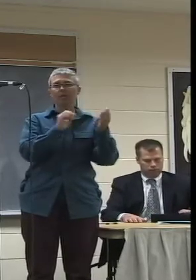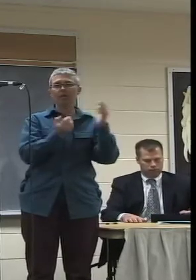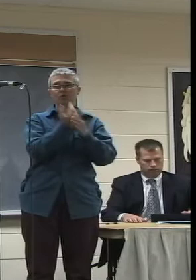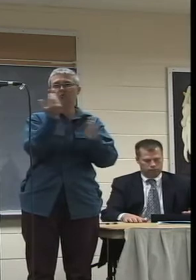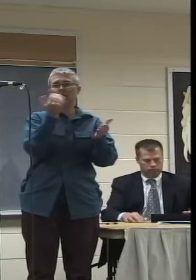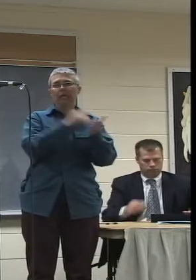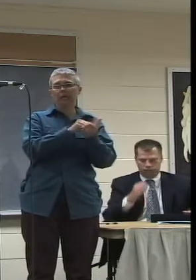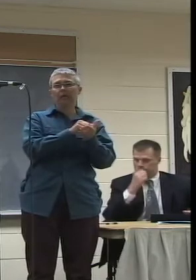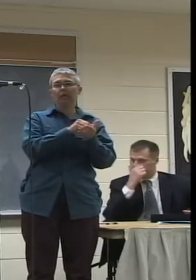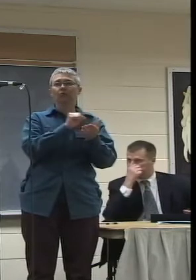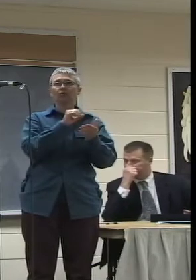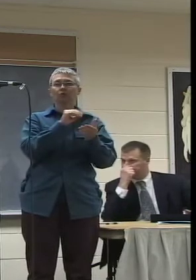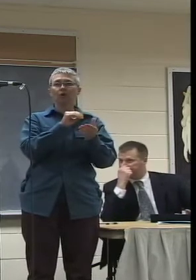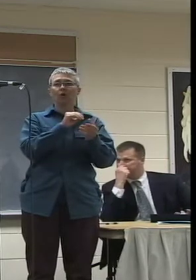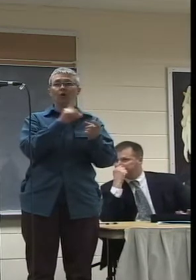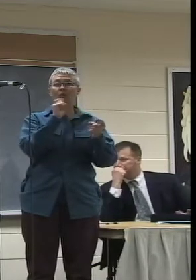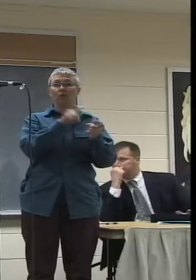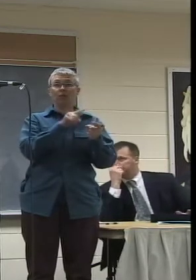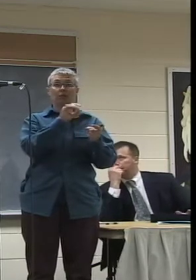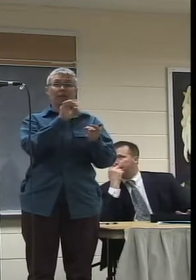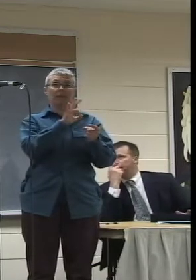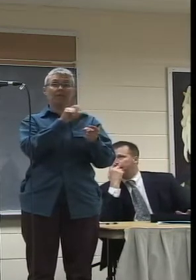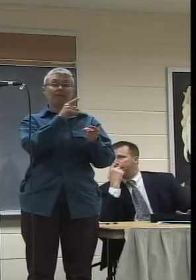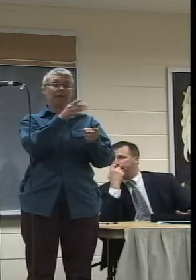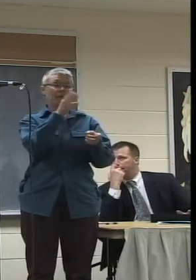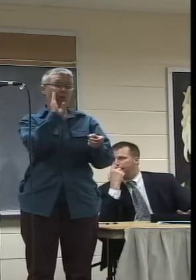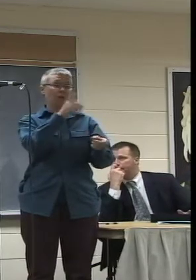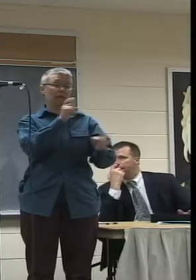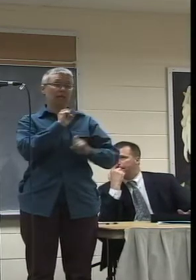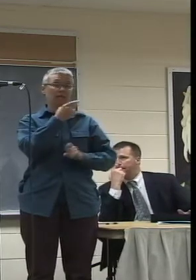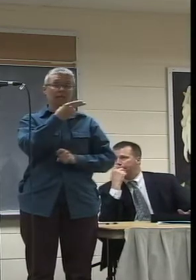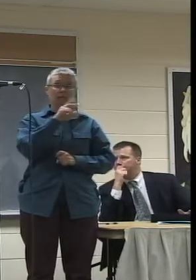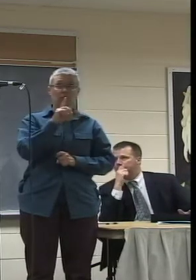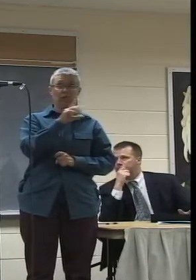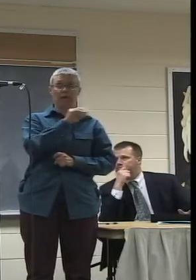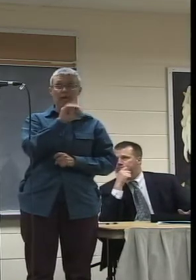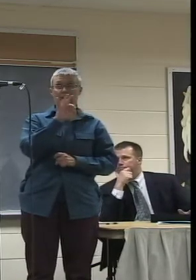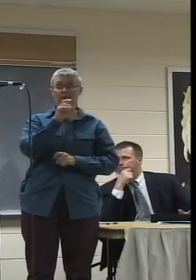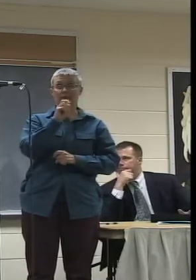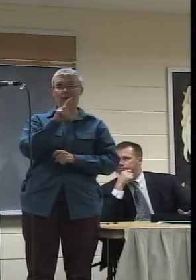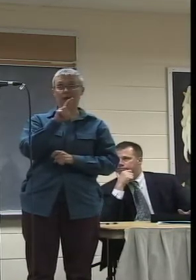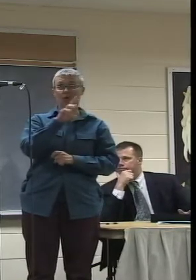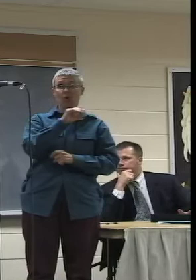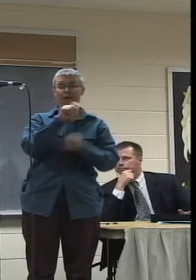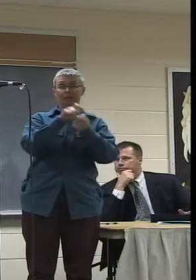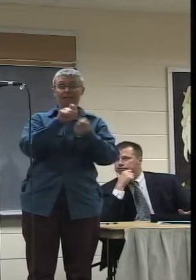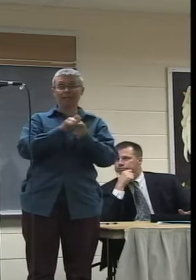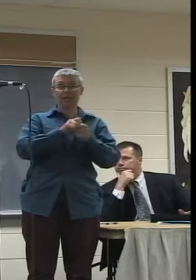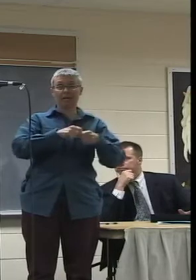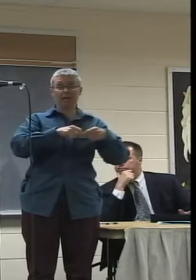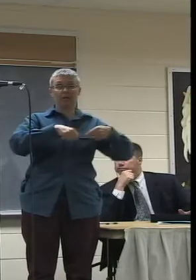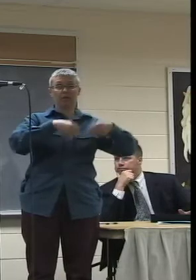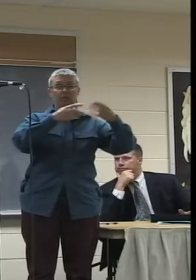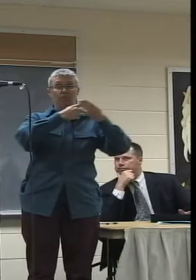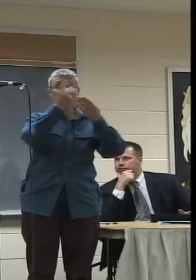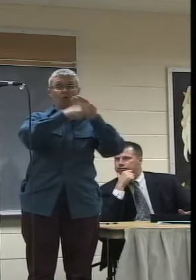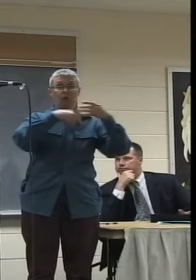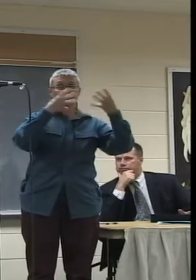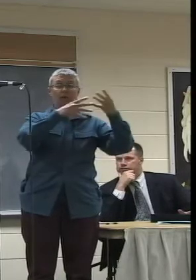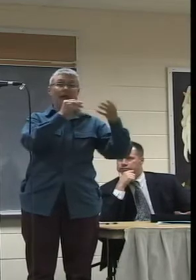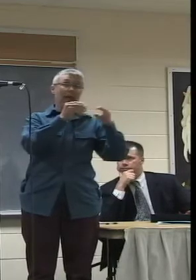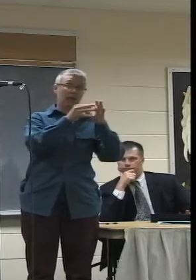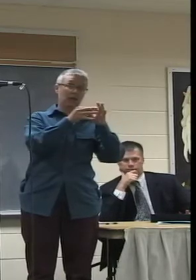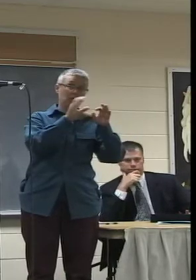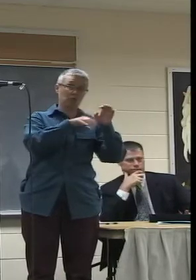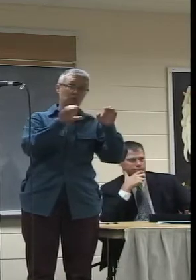real question is whether or not we are going to get the HD and the fiber optics and the detailed program guide and closed captioning that we